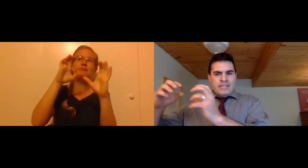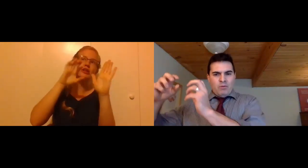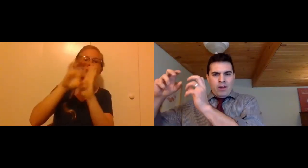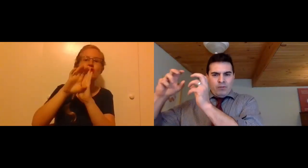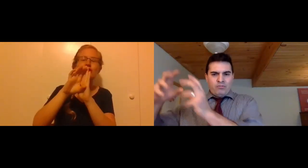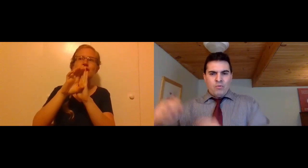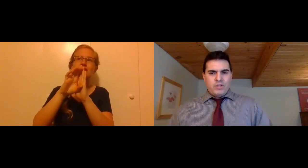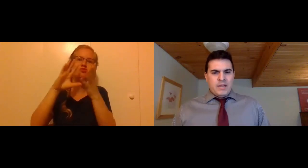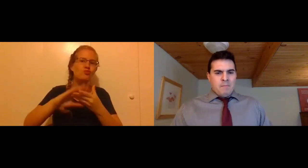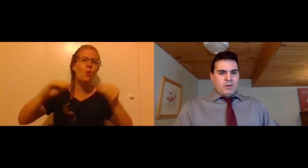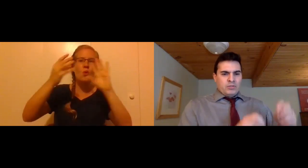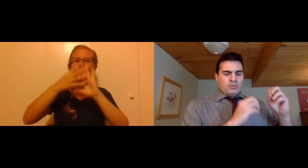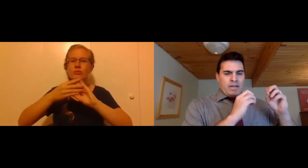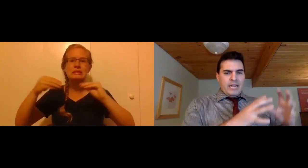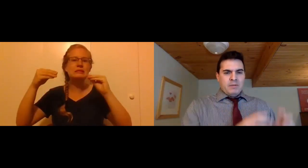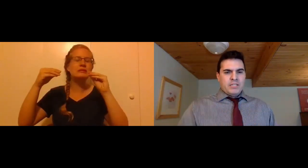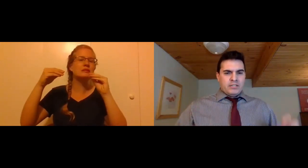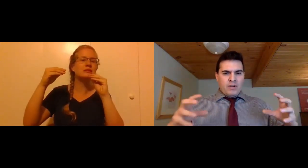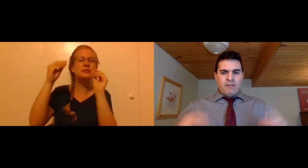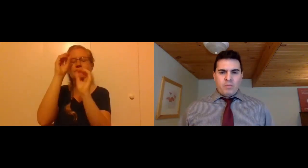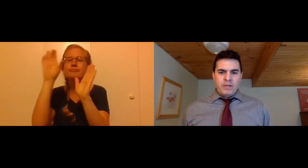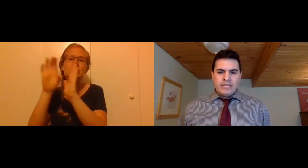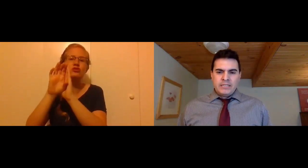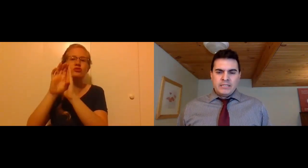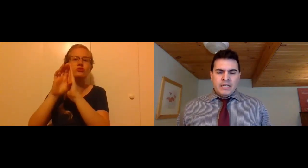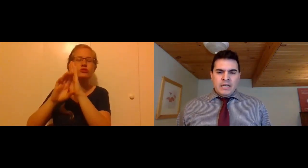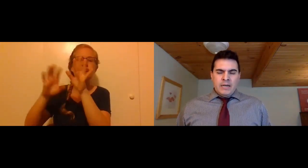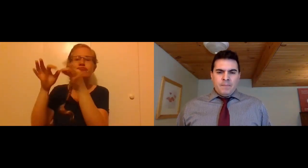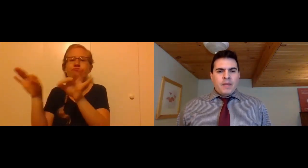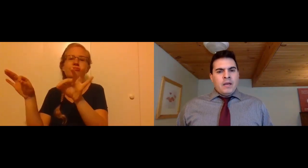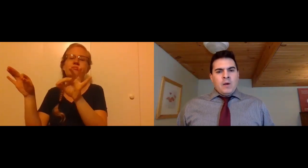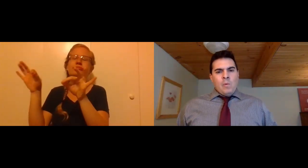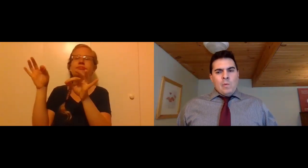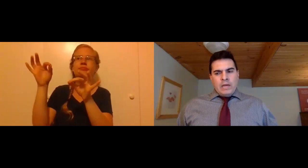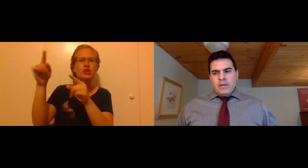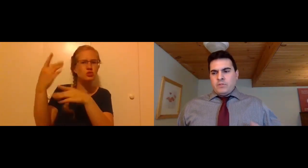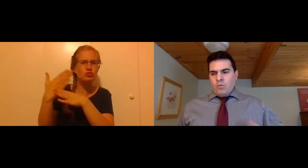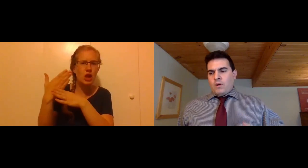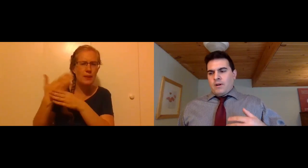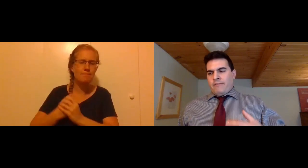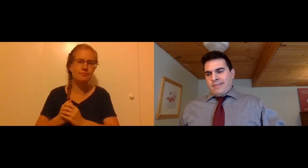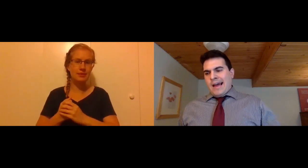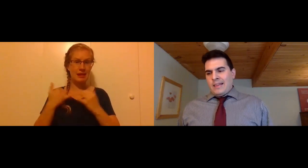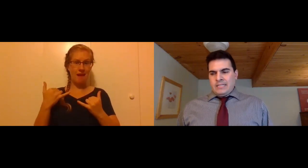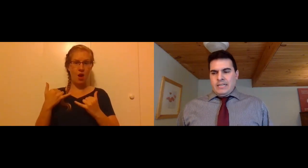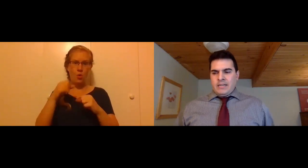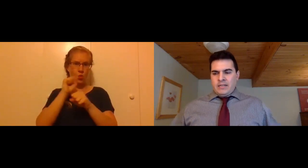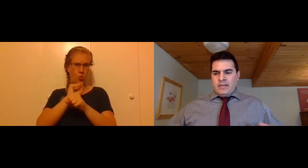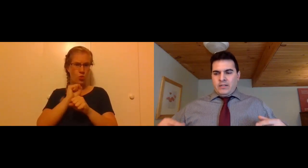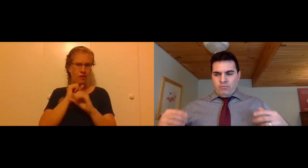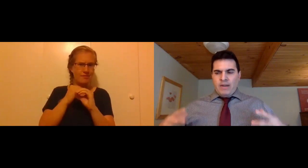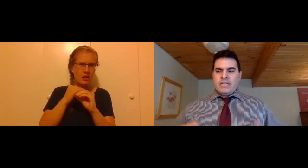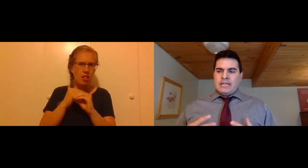pictures that were not only stories, but also striking images and striking formulations. When it comes to the work of theology,